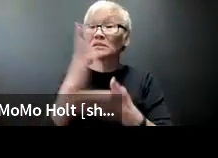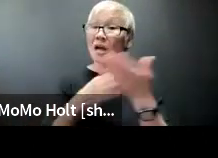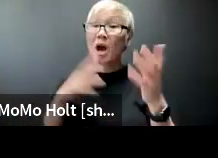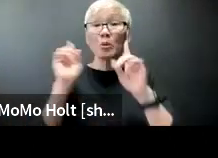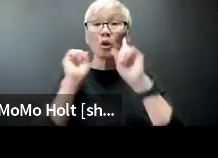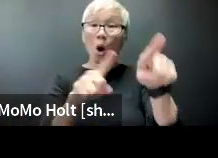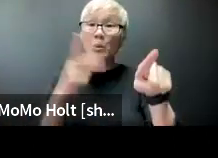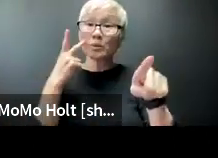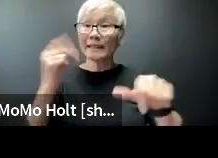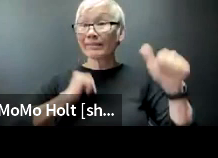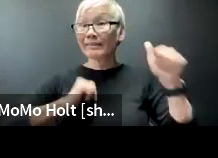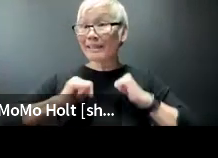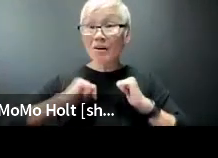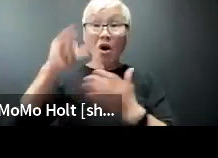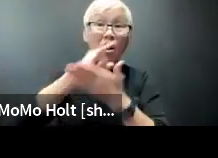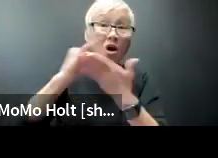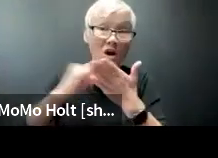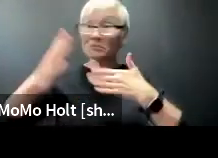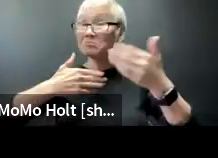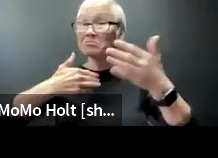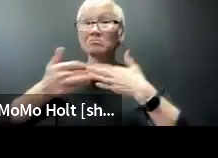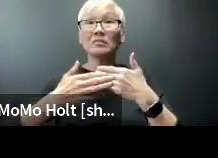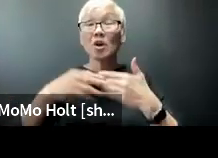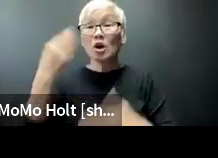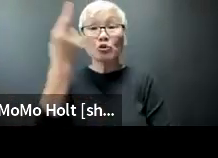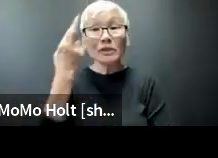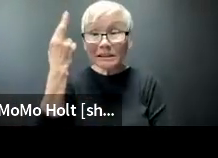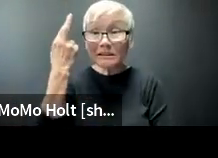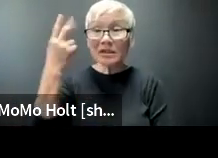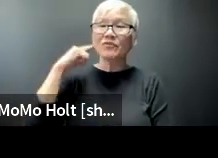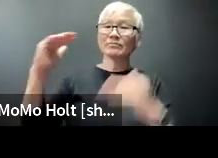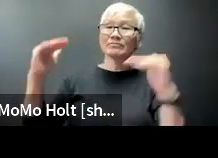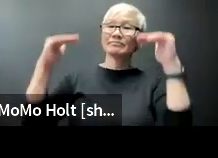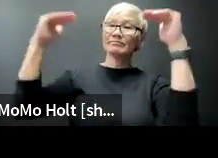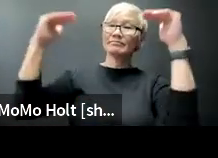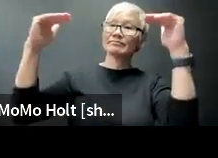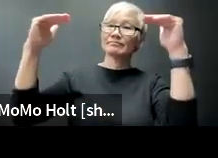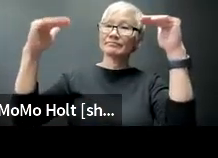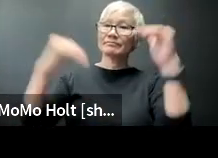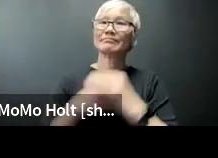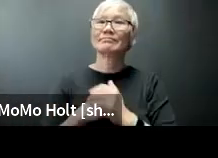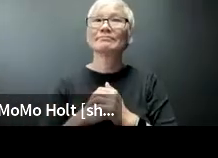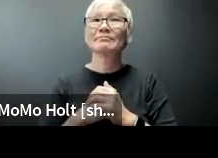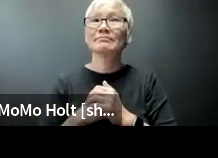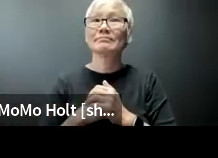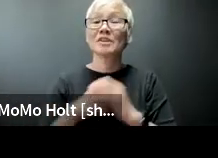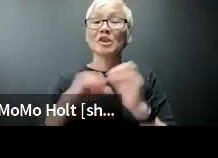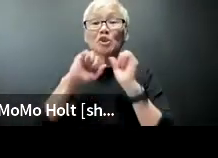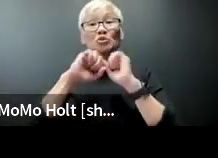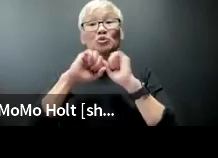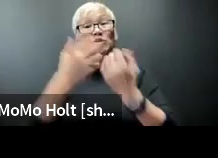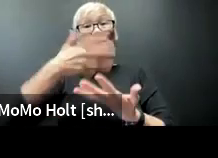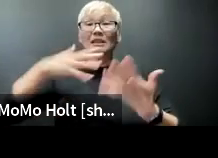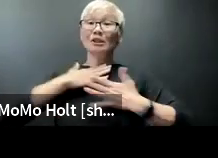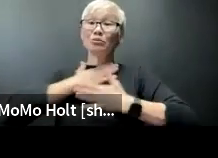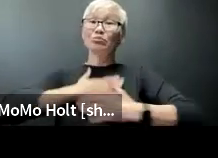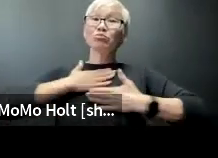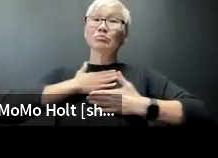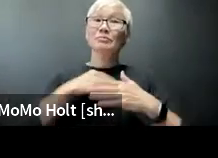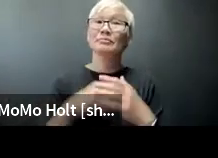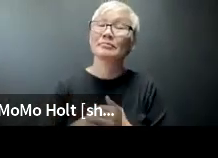and of course the people who come to see the play or the artwork they want to they want to look